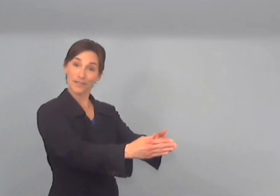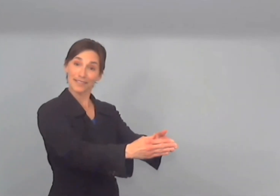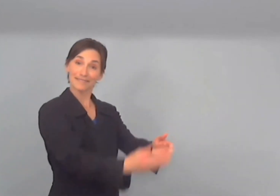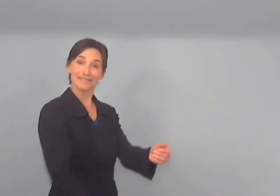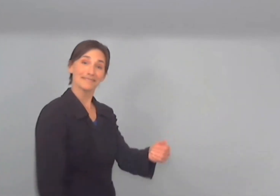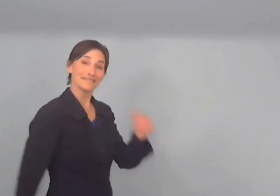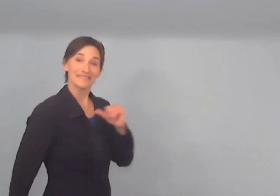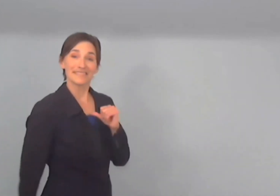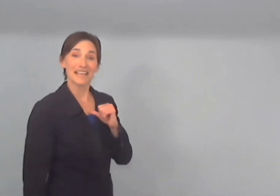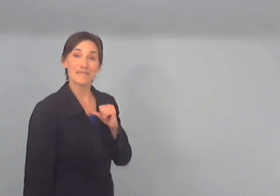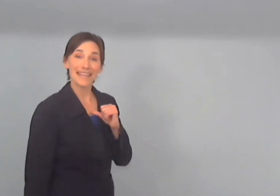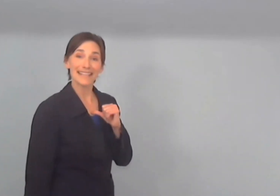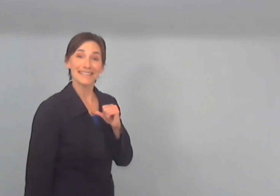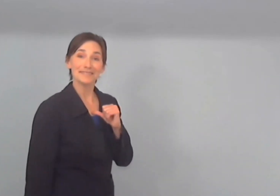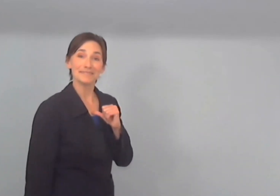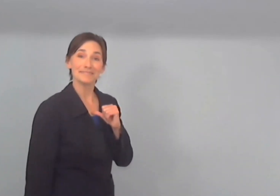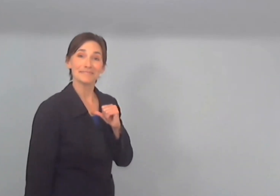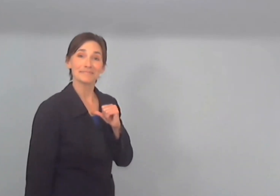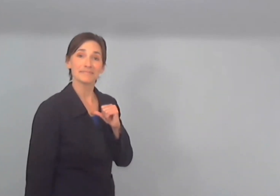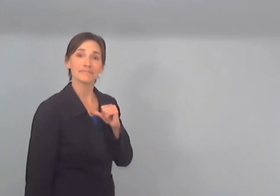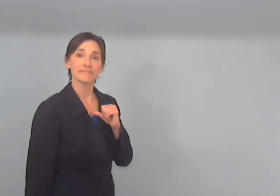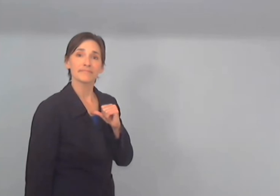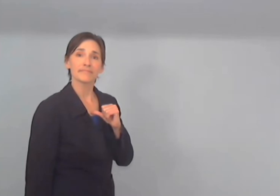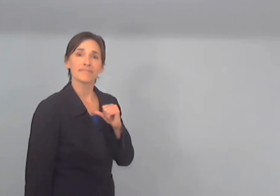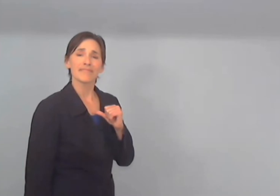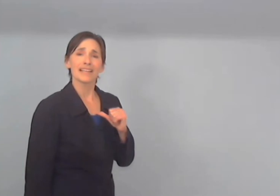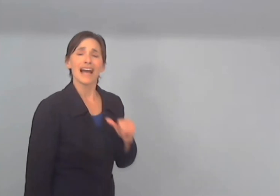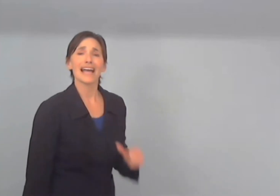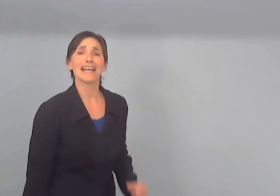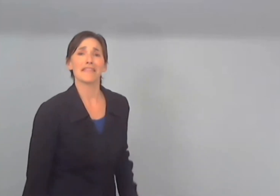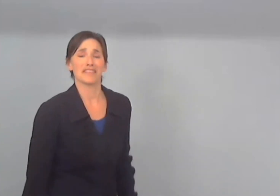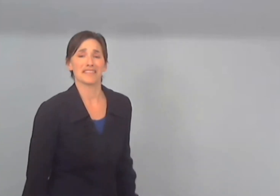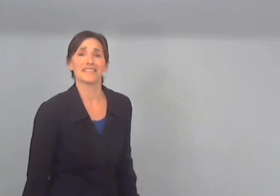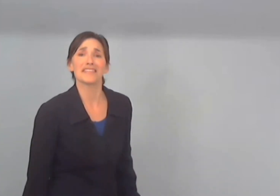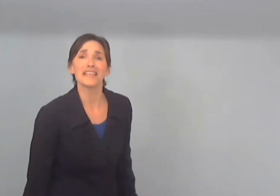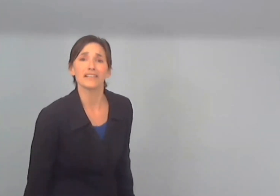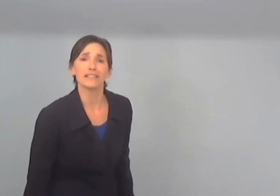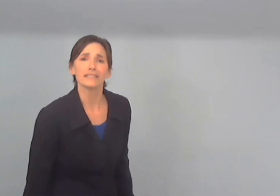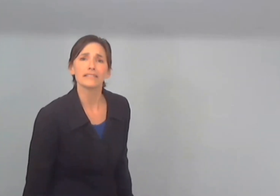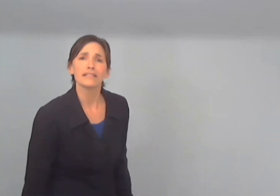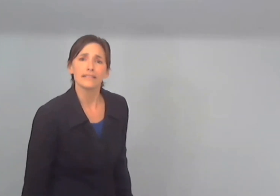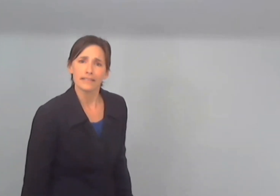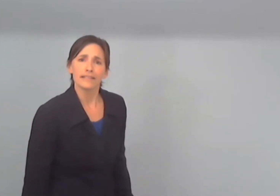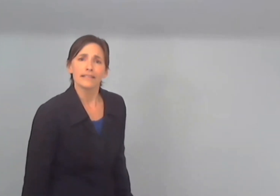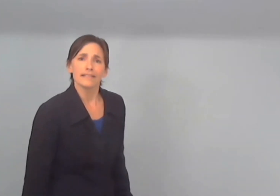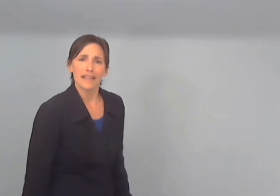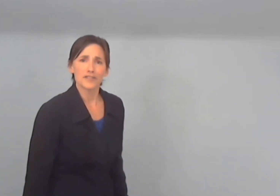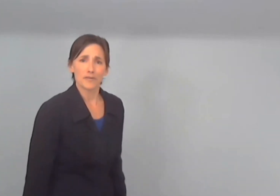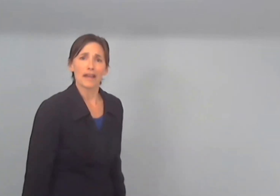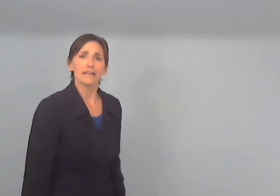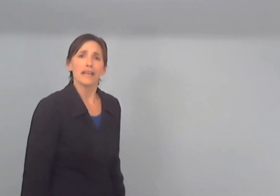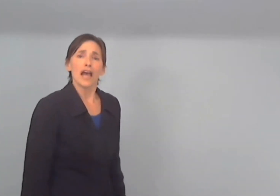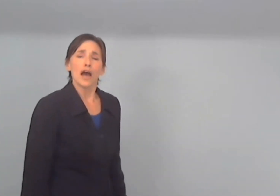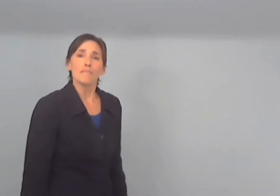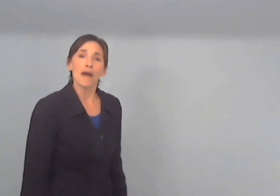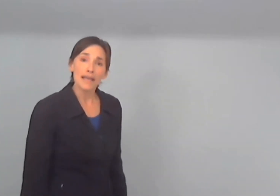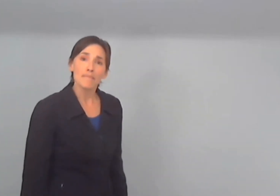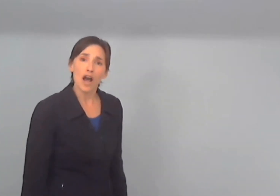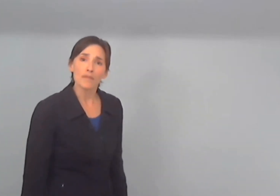and me I got the seal that's right my mom